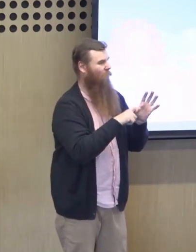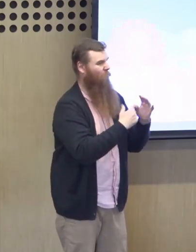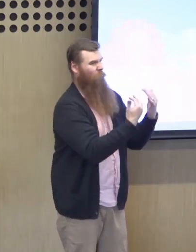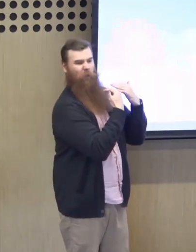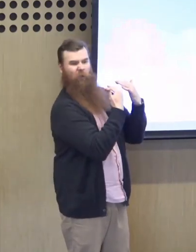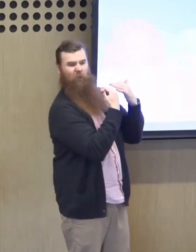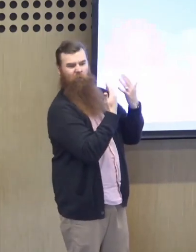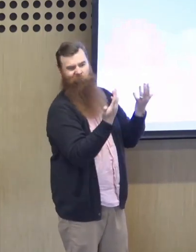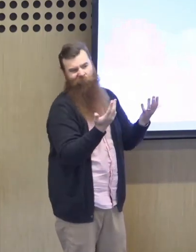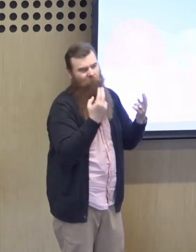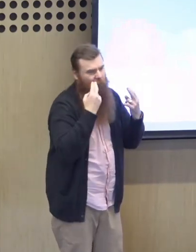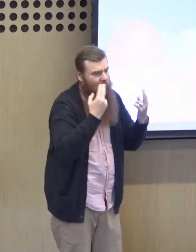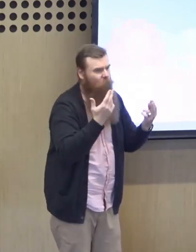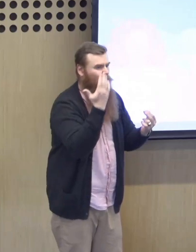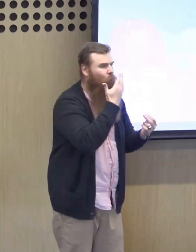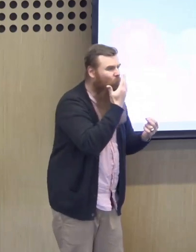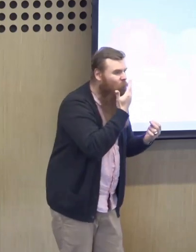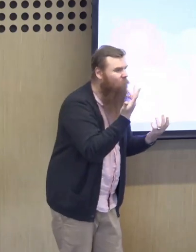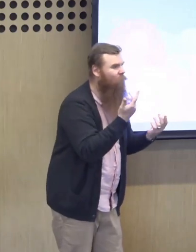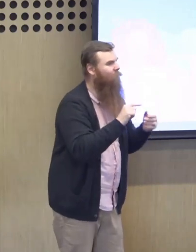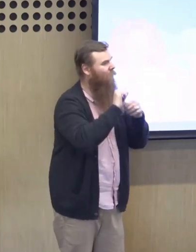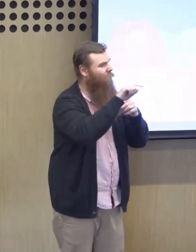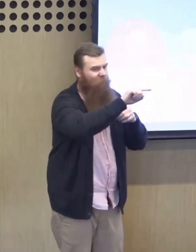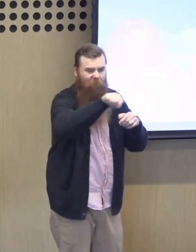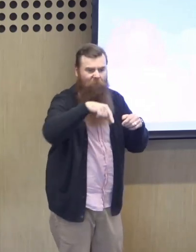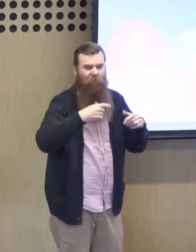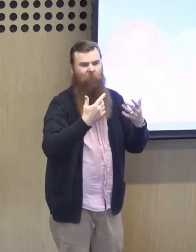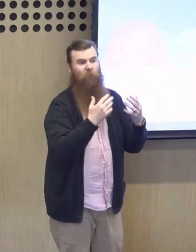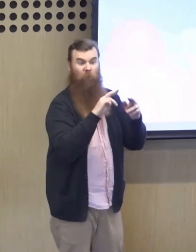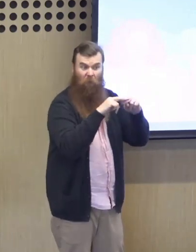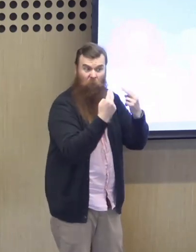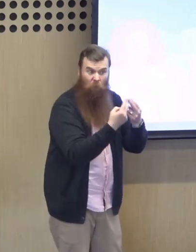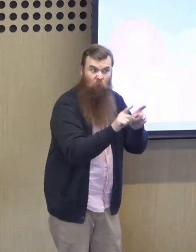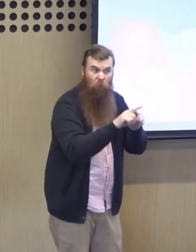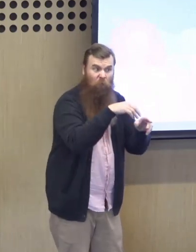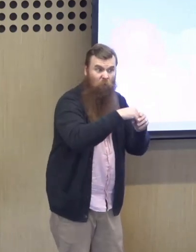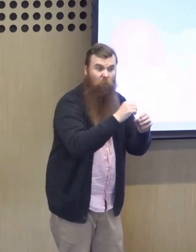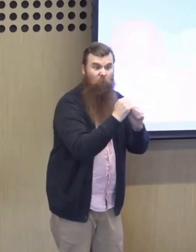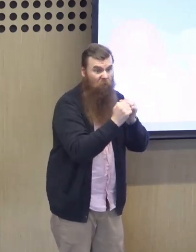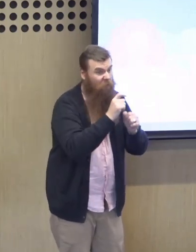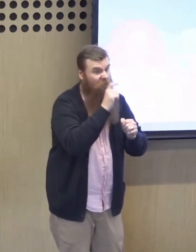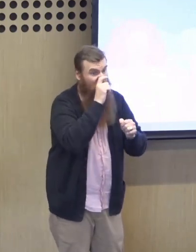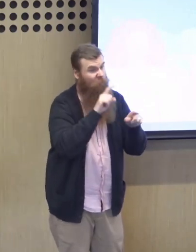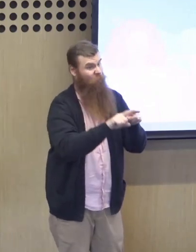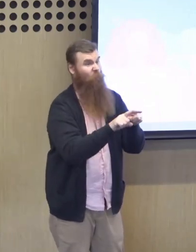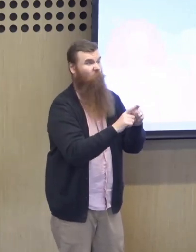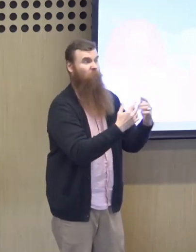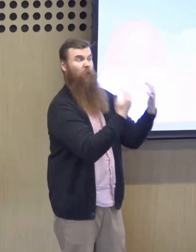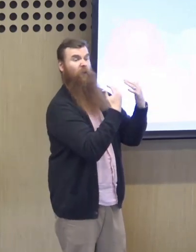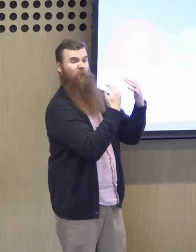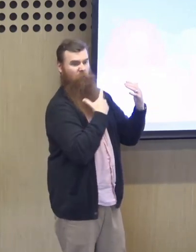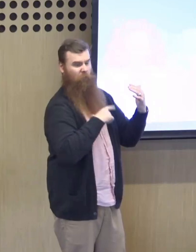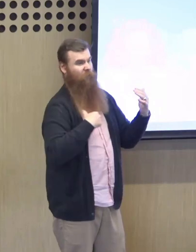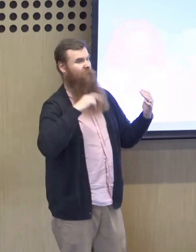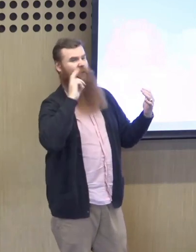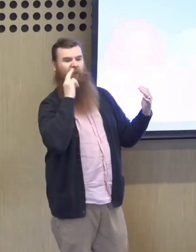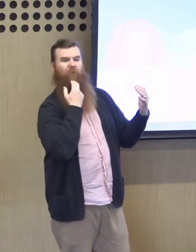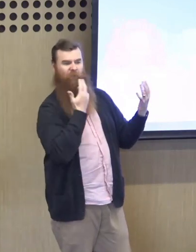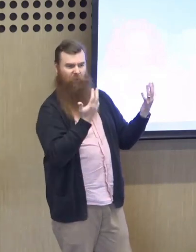of the people around me. So it might be at school, might be at the workplace. It could be family as well, brothers and sisters where you get teased or you're